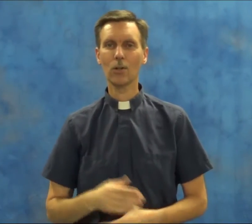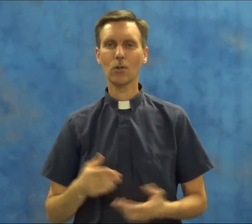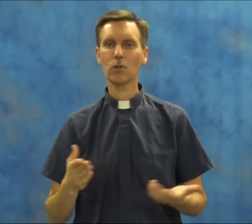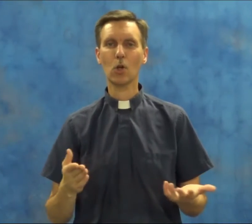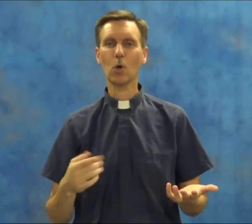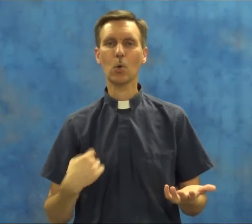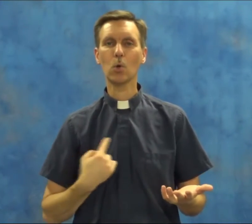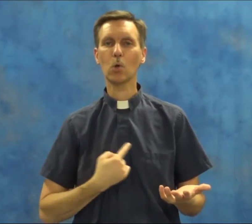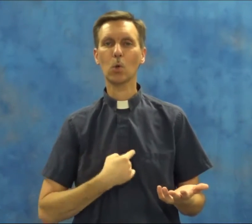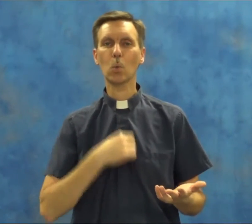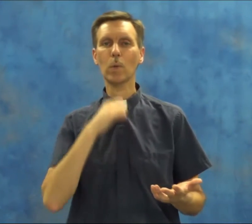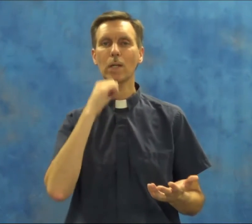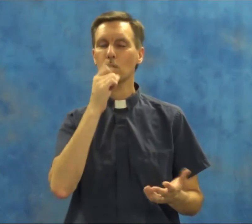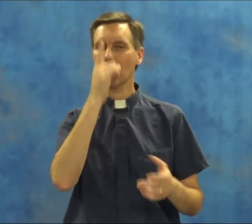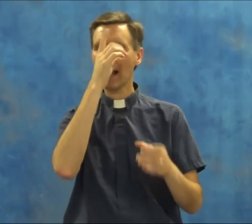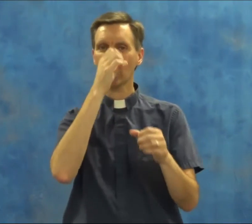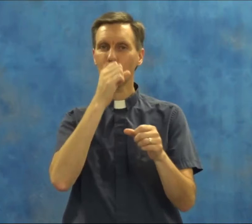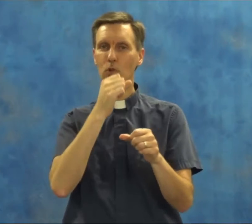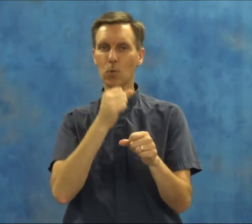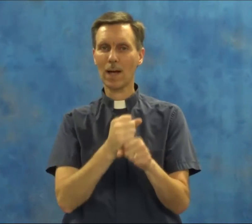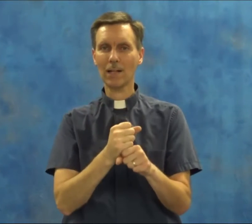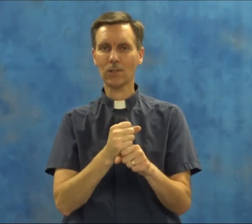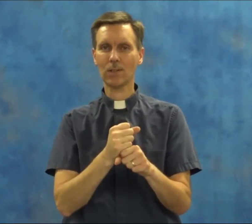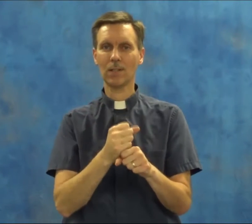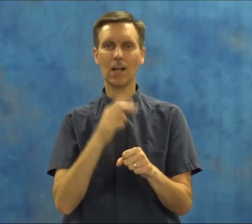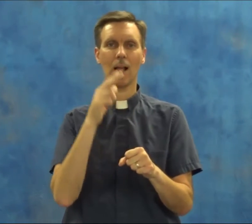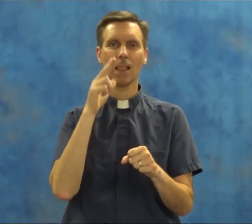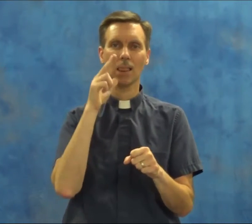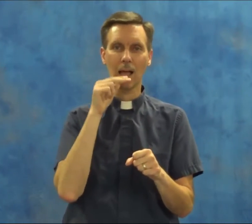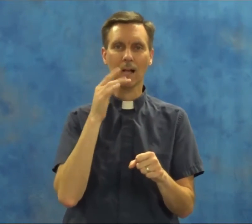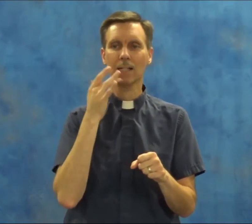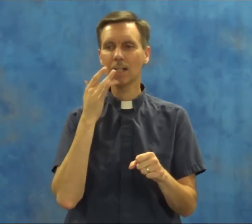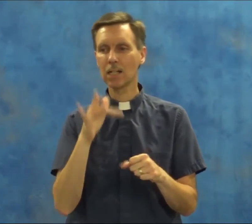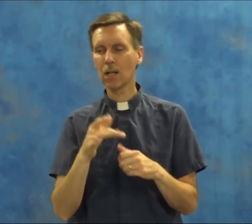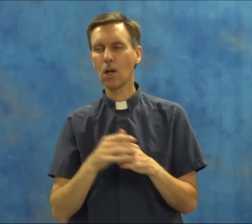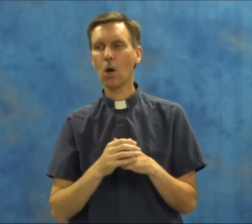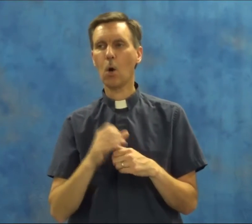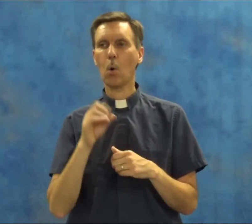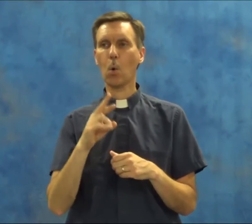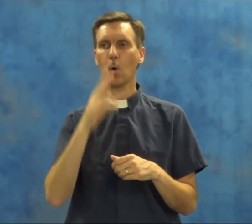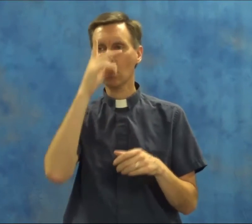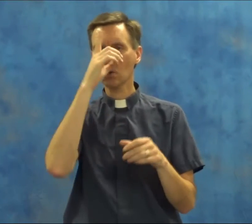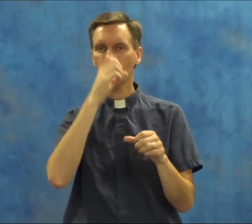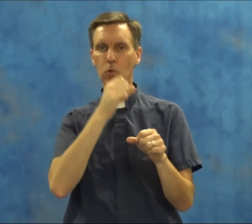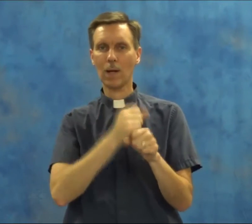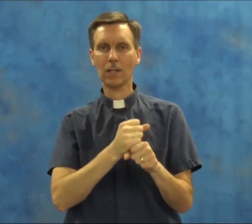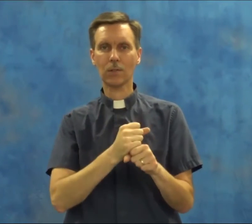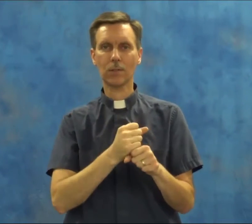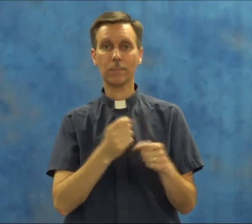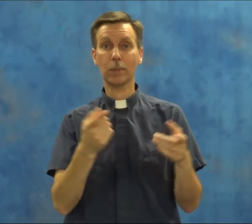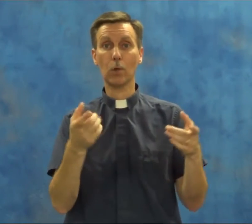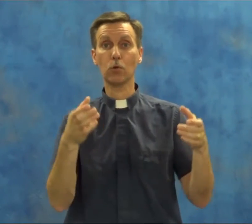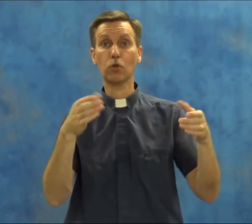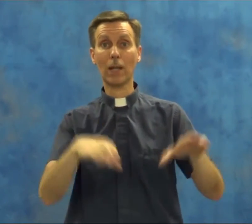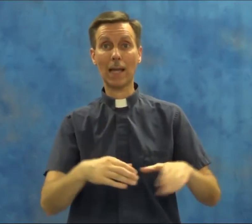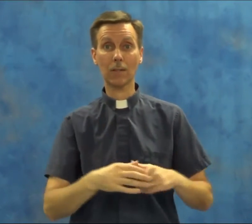So we do not trust luck or trust chance,